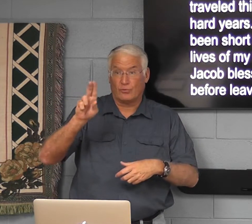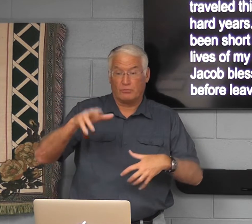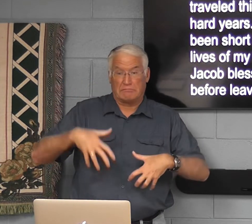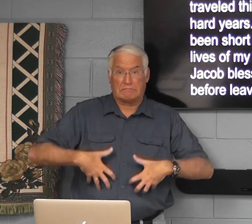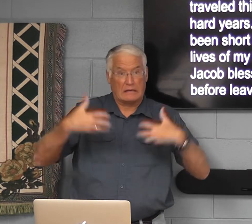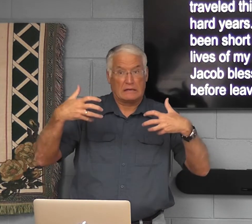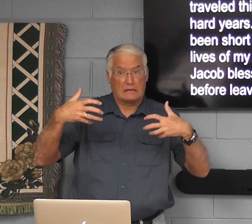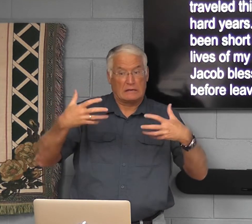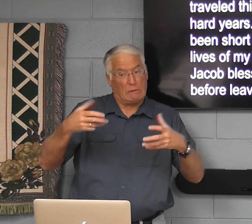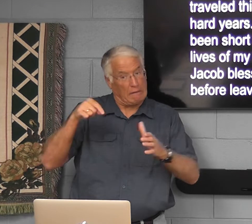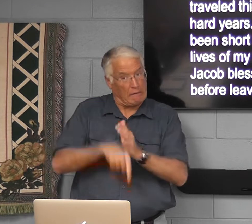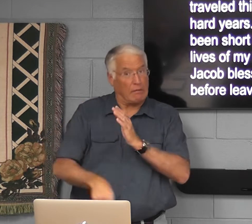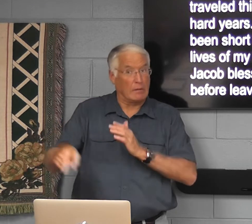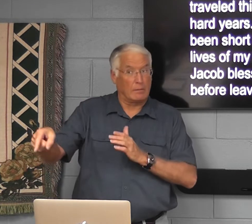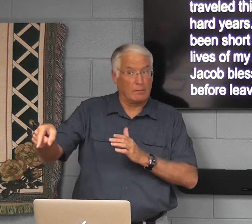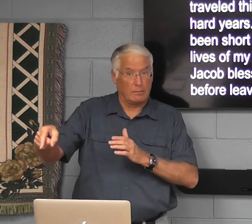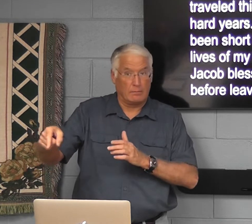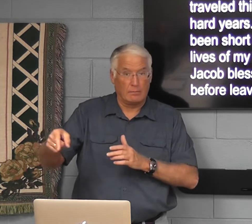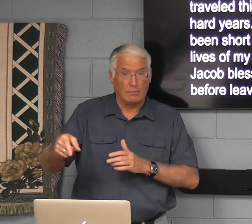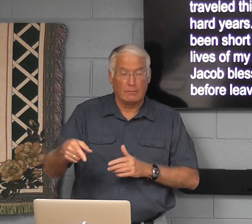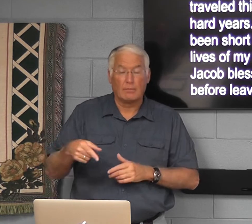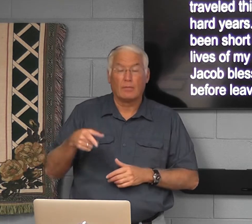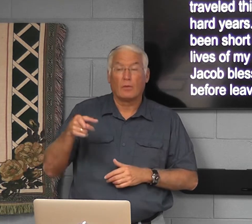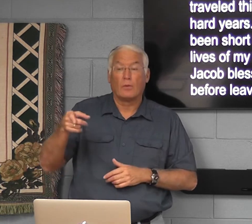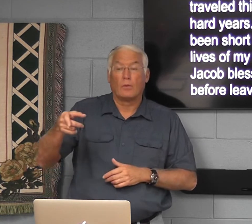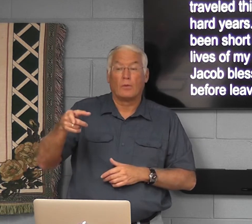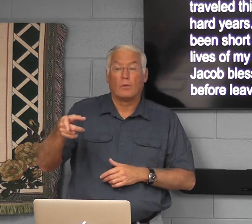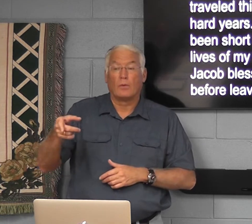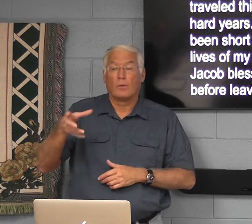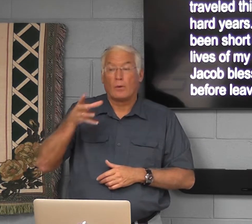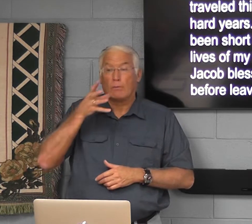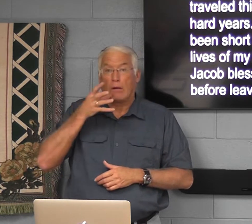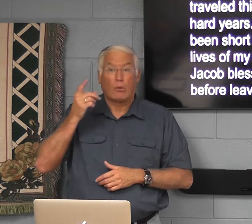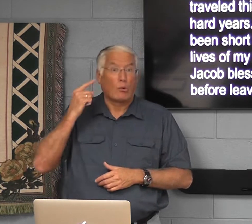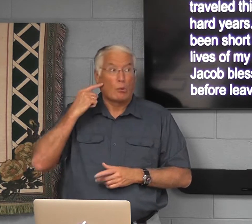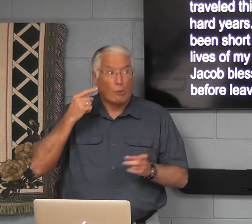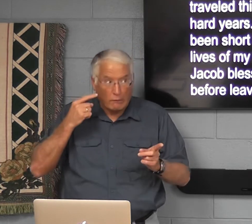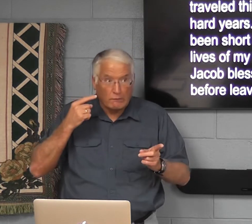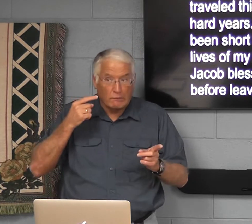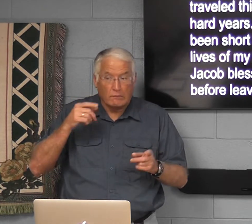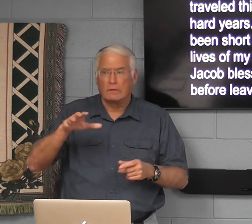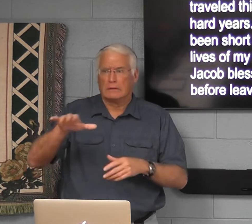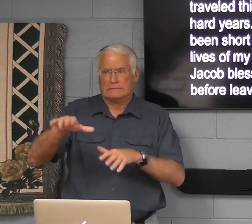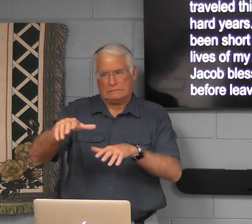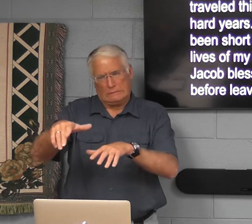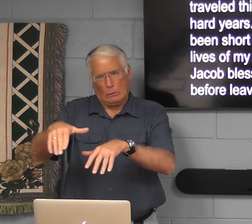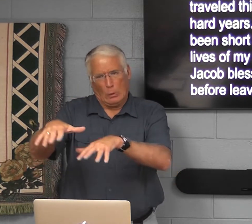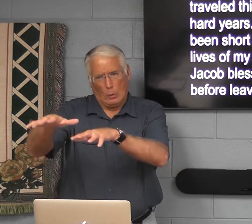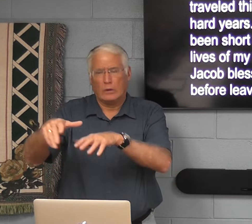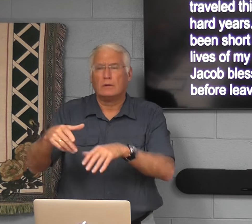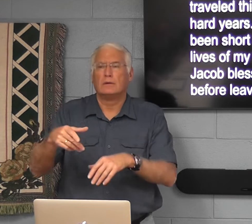Esau. He wanted to kill him. So the mother had heard and sent